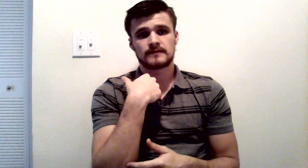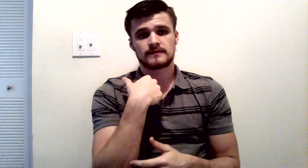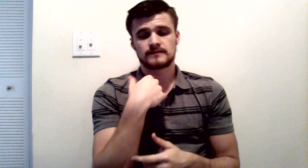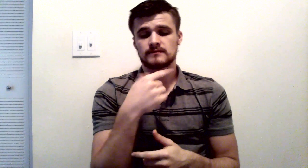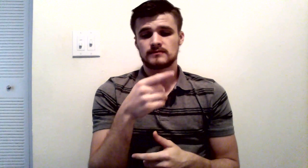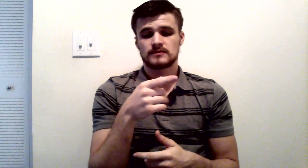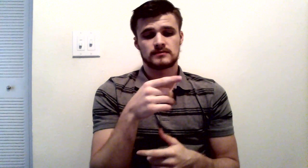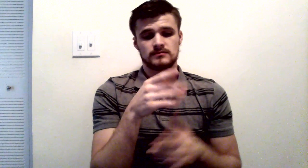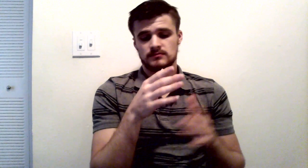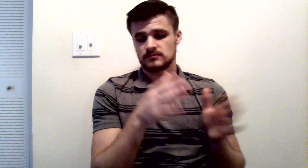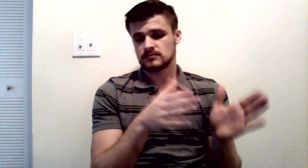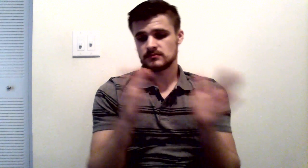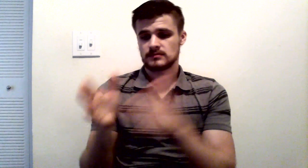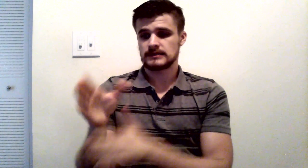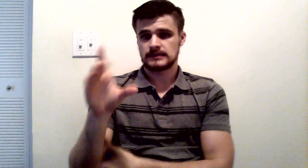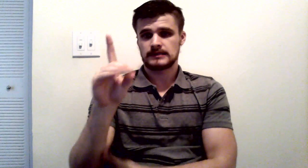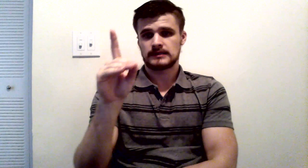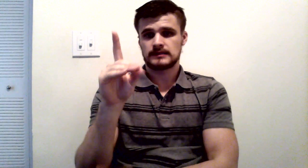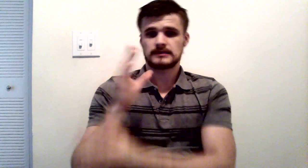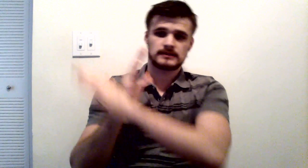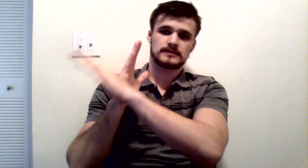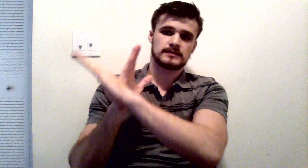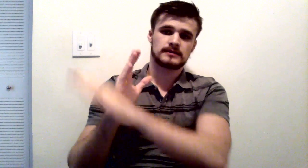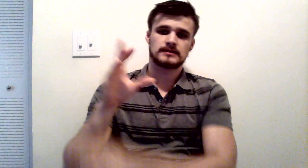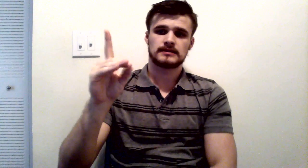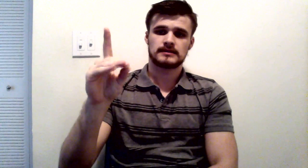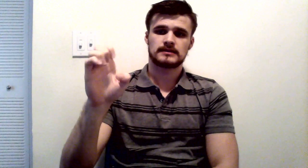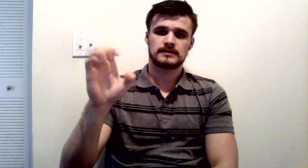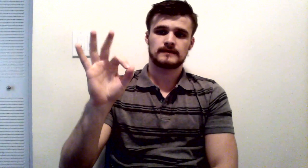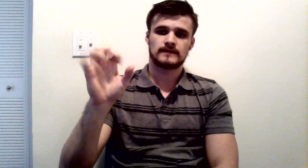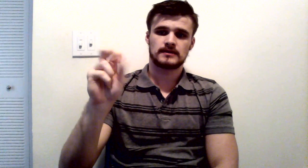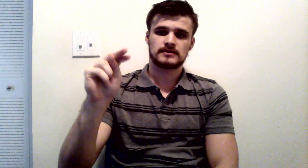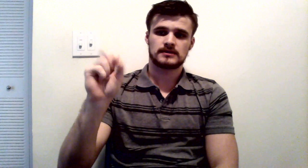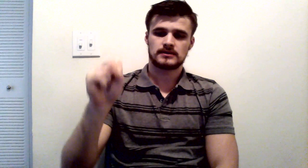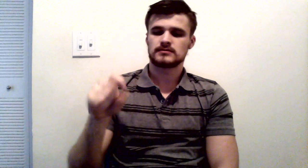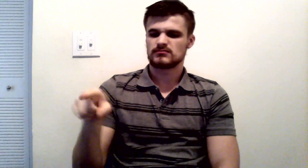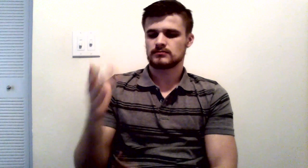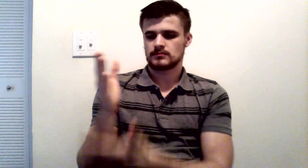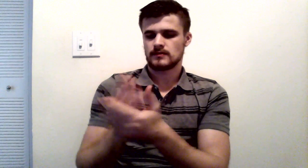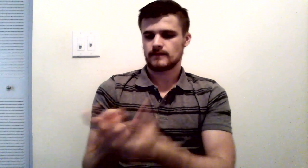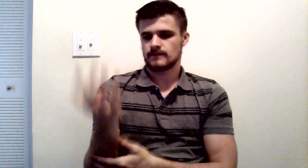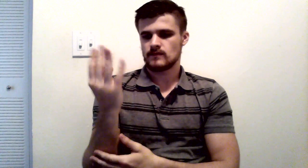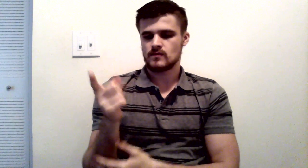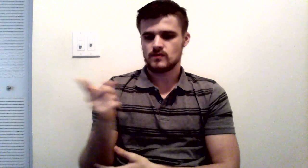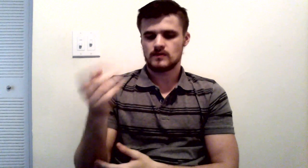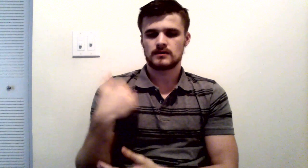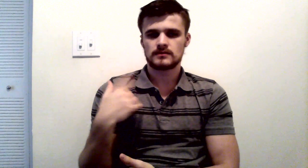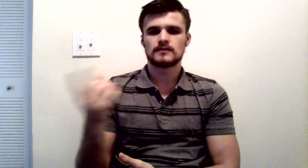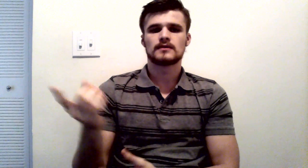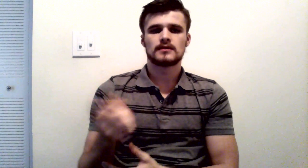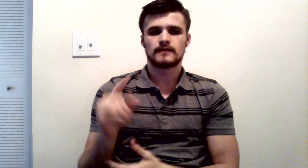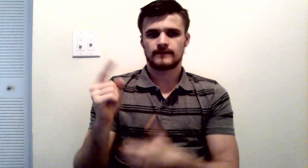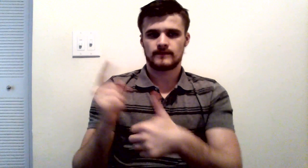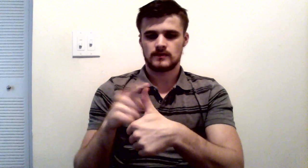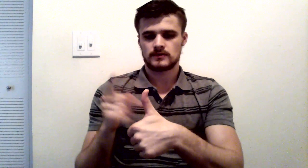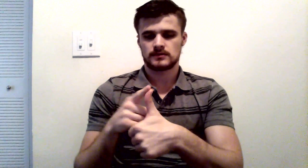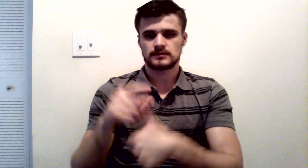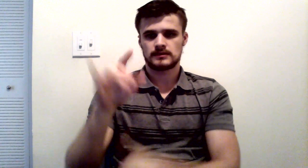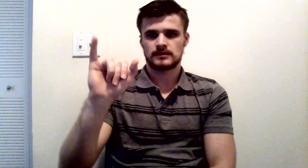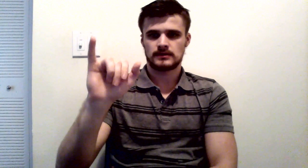four most prevalent defenses. The first is insanity. We hear a lot about